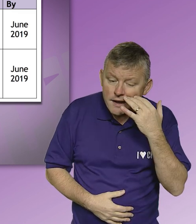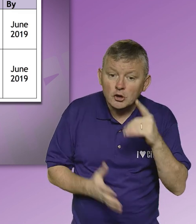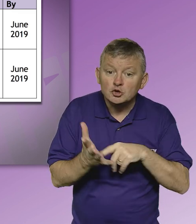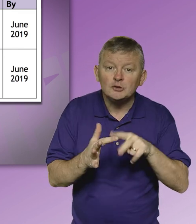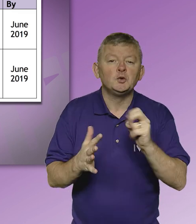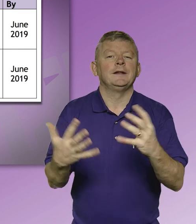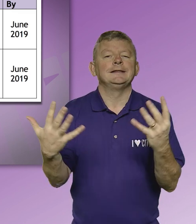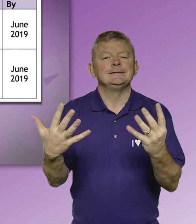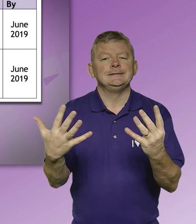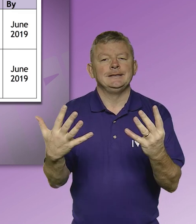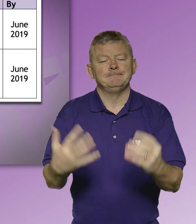June 2019